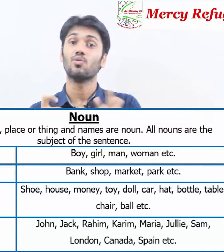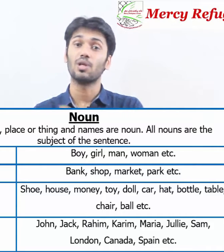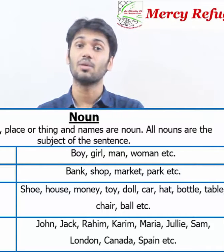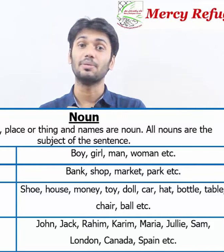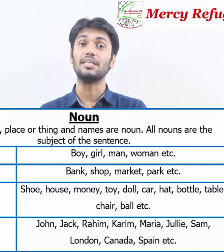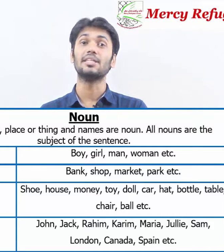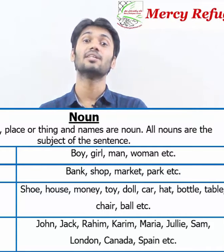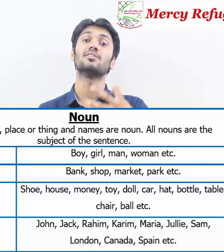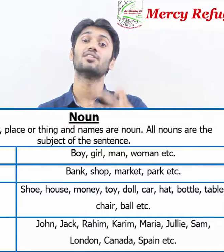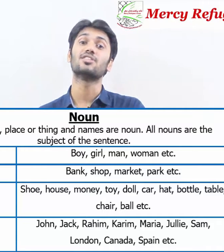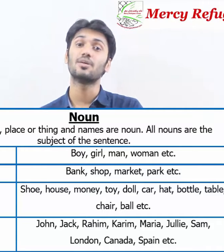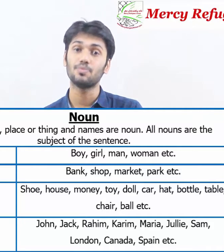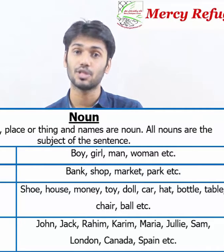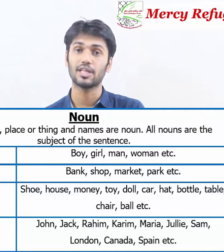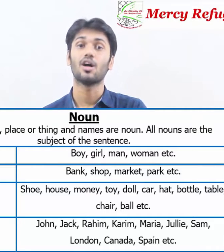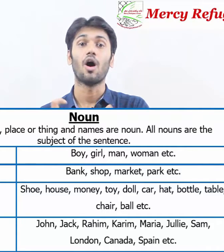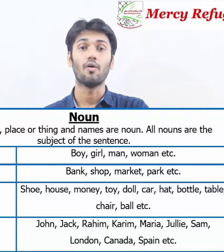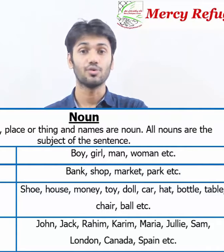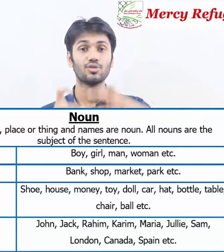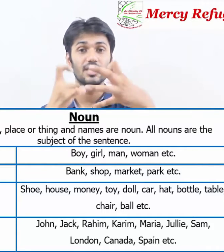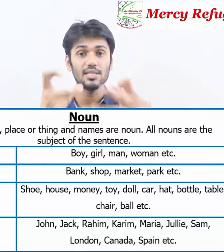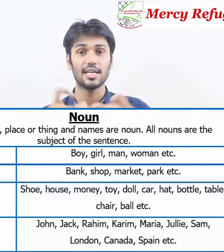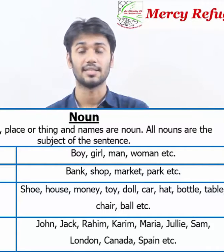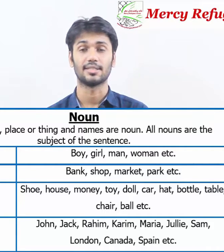will be the subject of your sentence